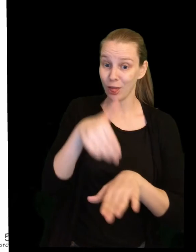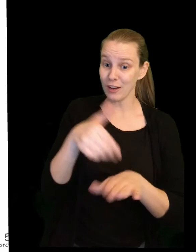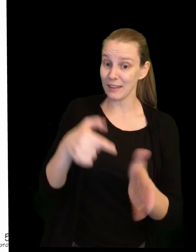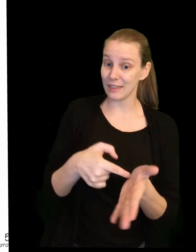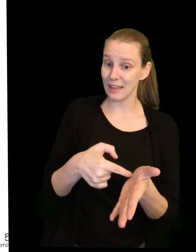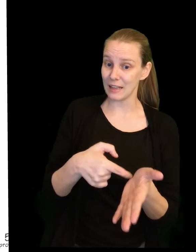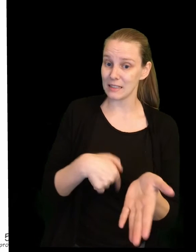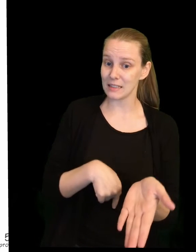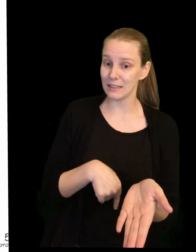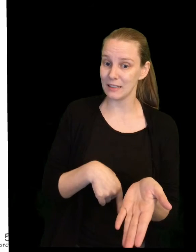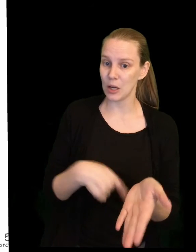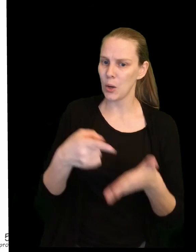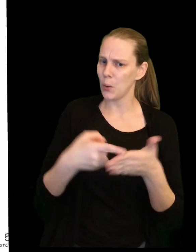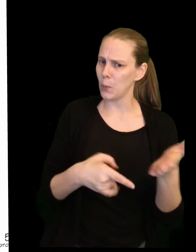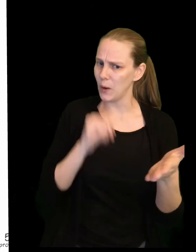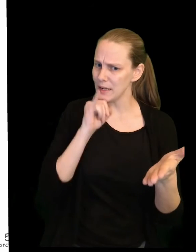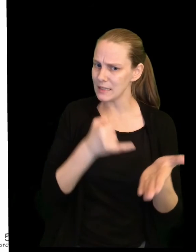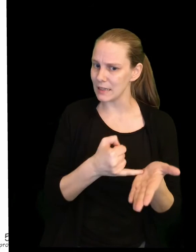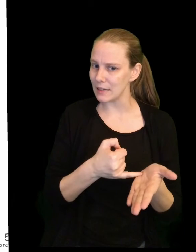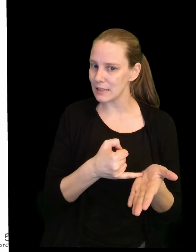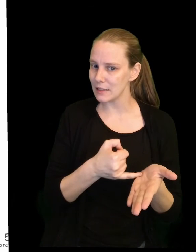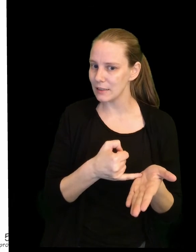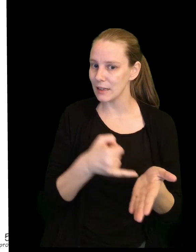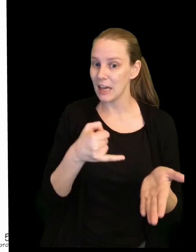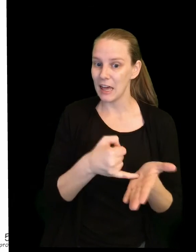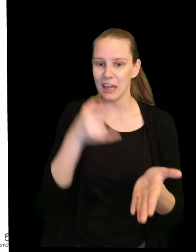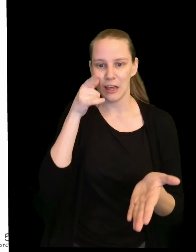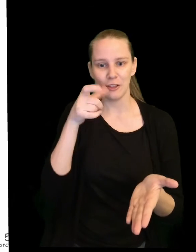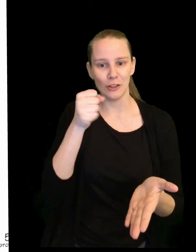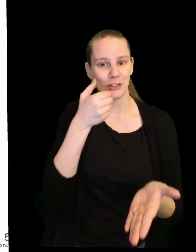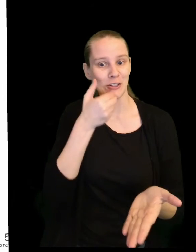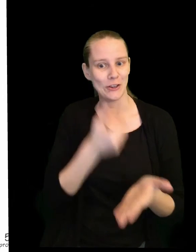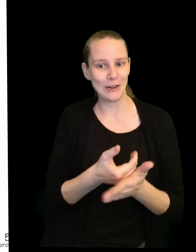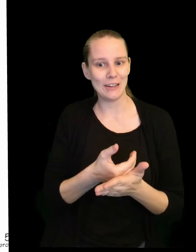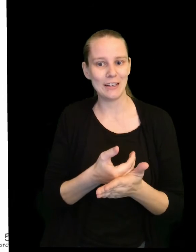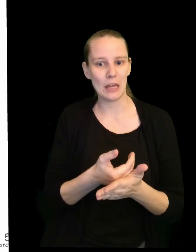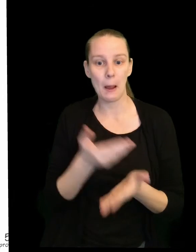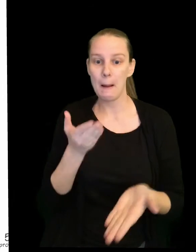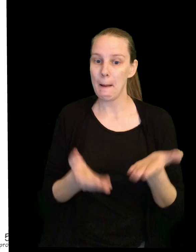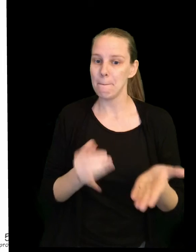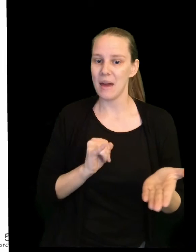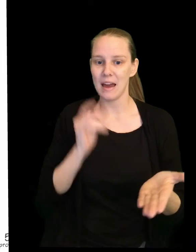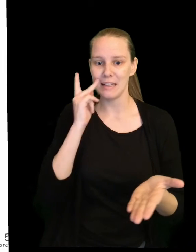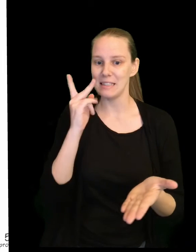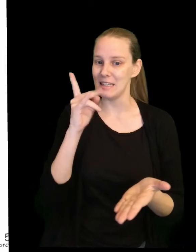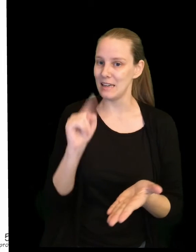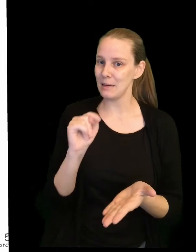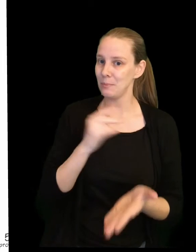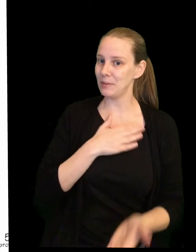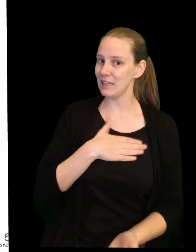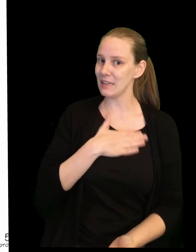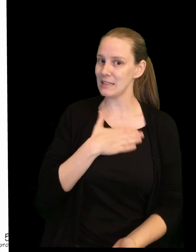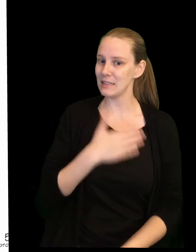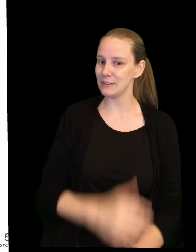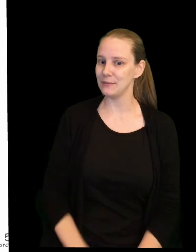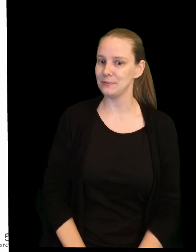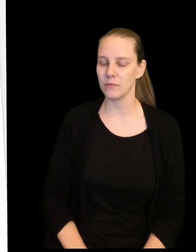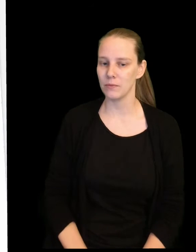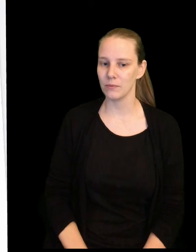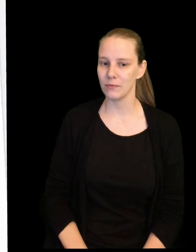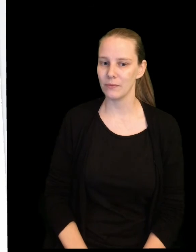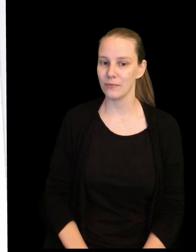Look at this. What is it? It looks good. May I see it, please?